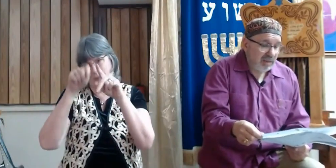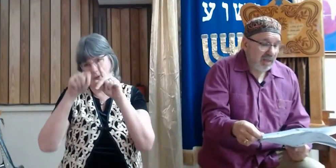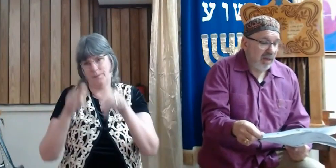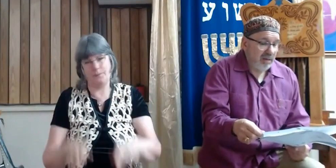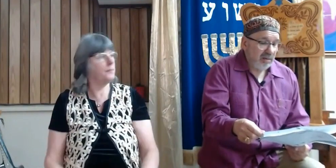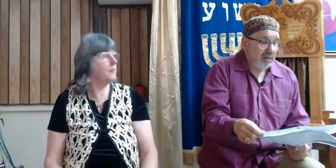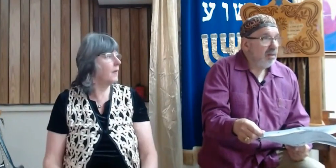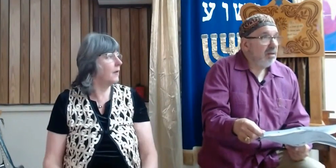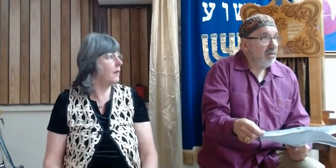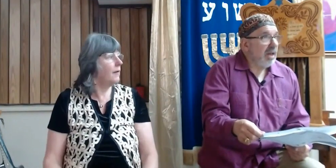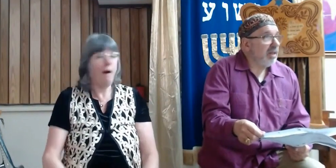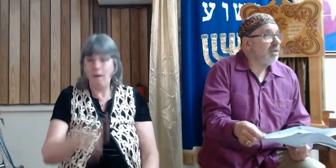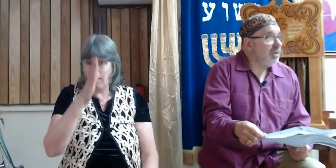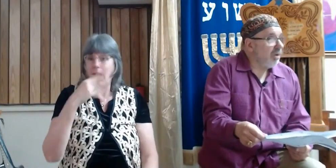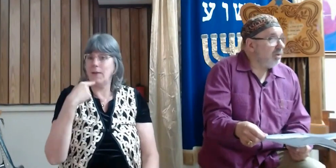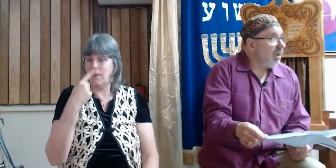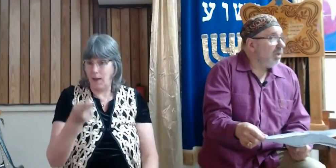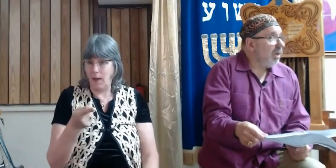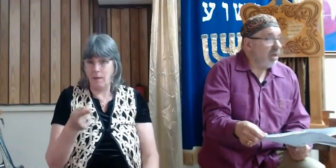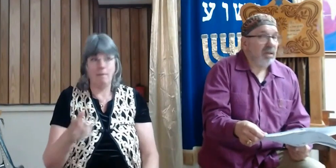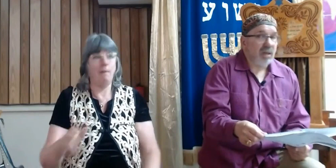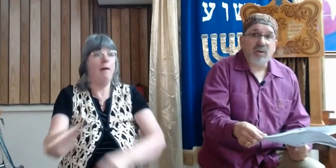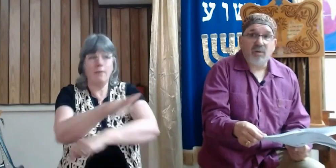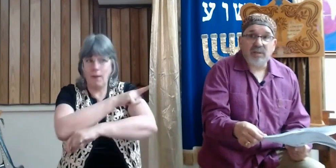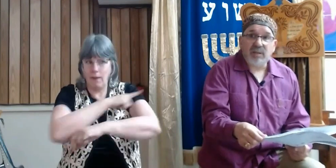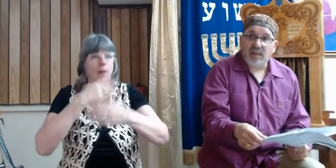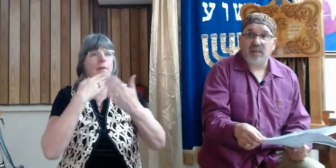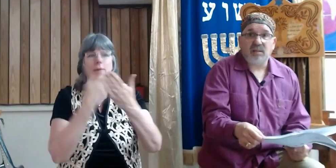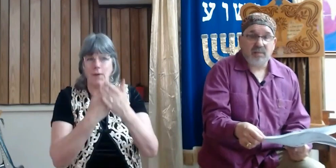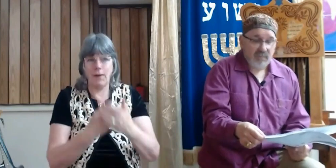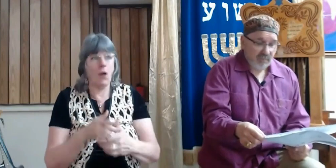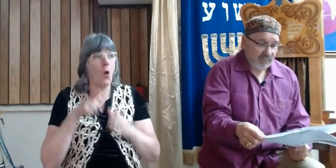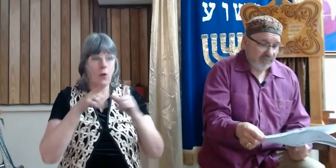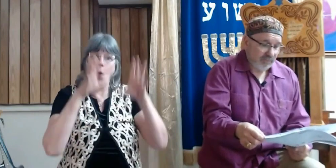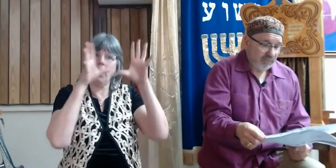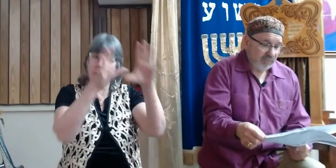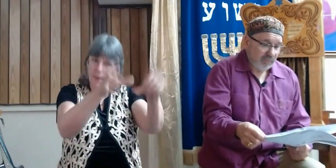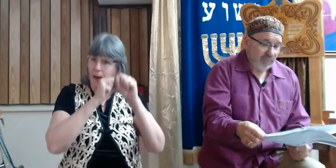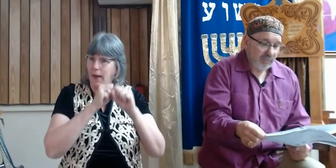Hashem had said, the land is good, and you got to go and take it.